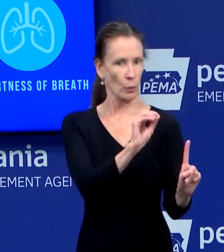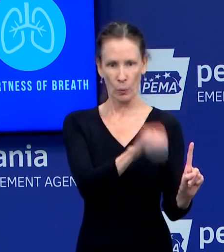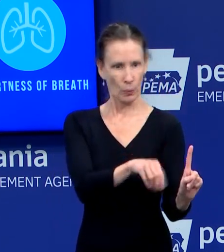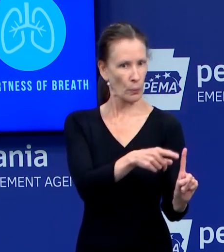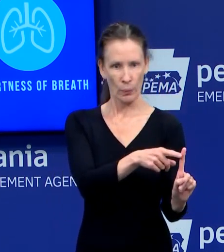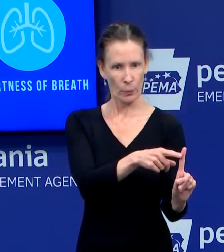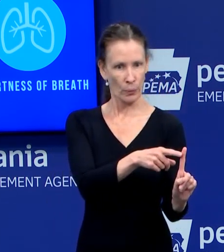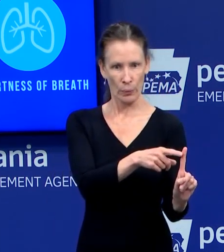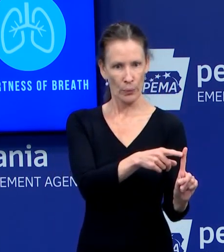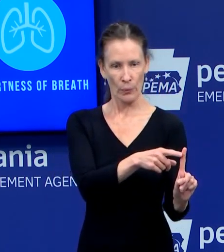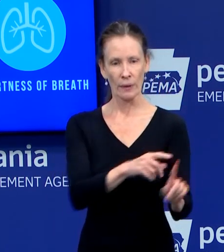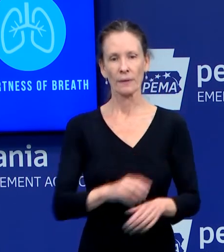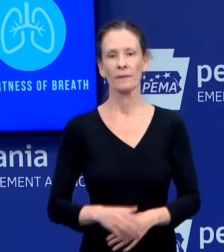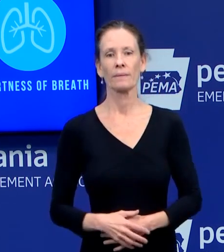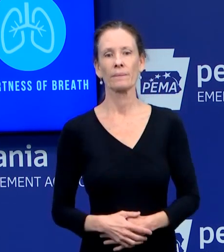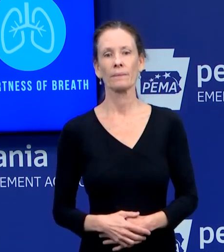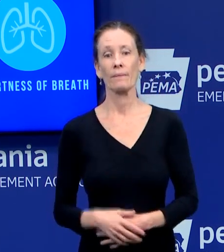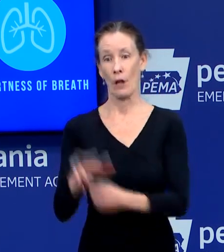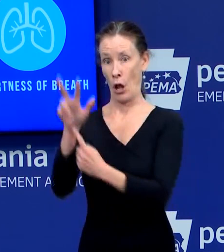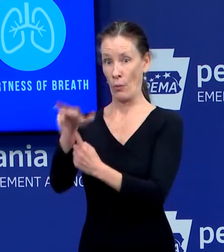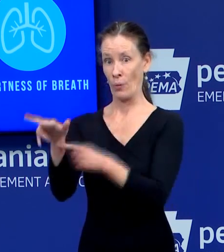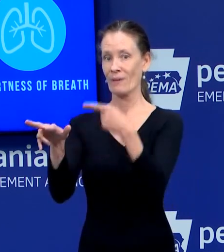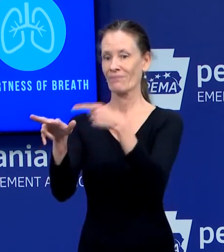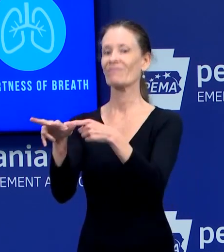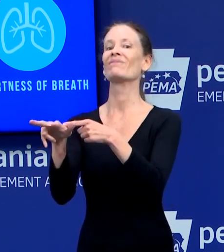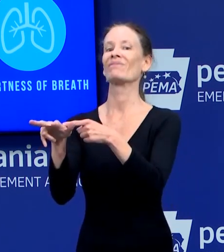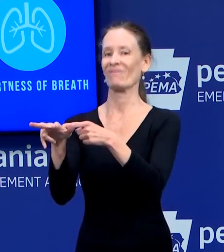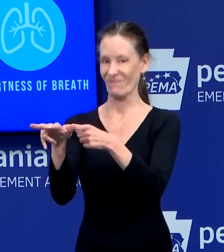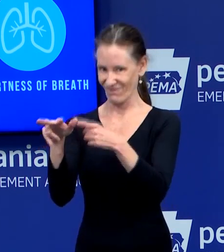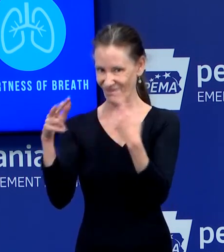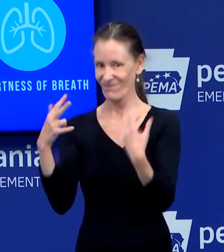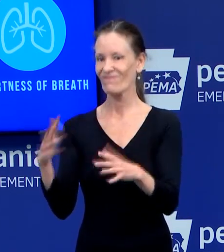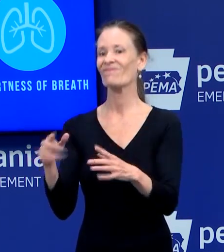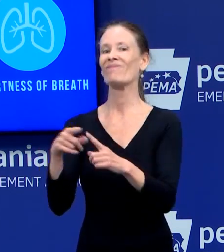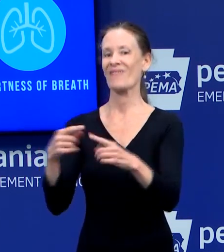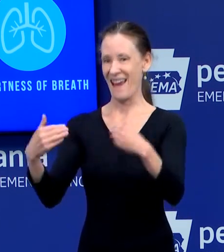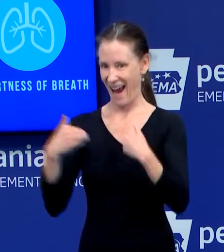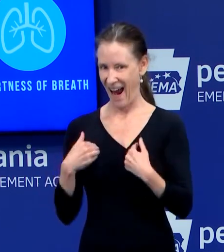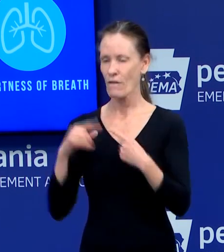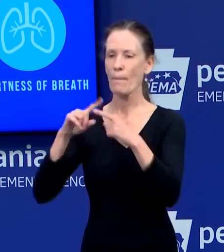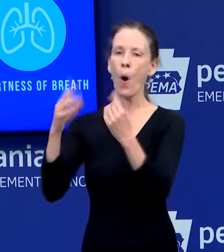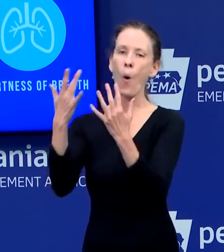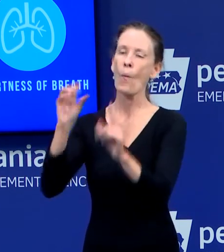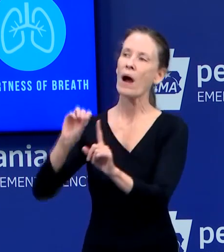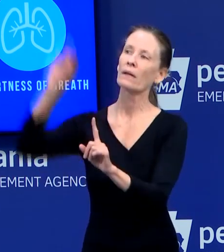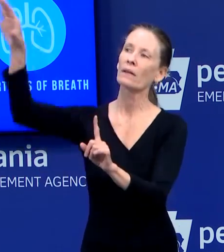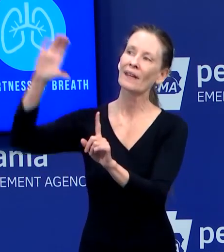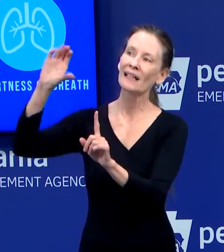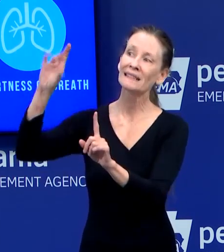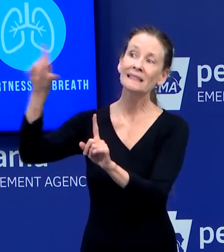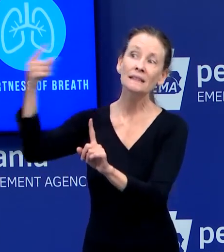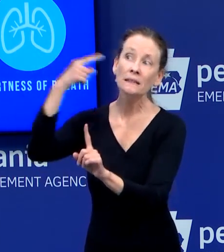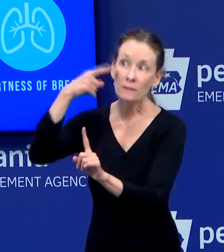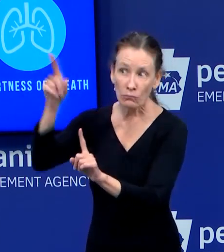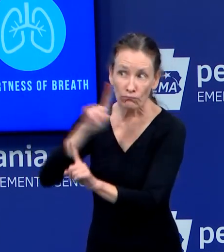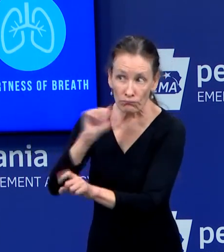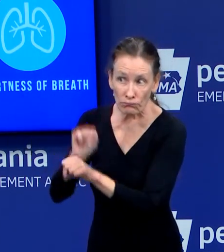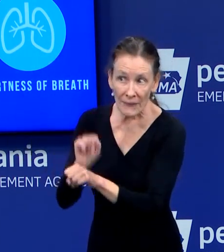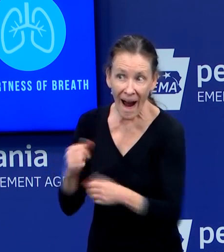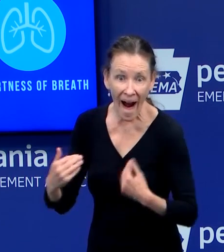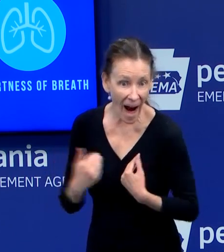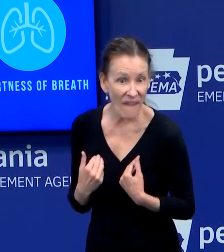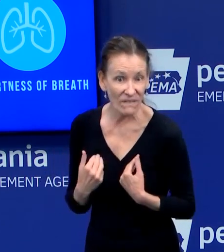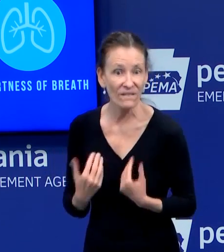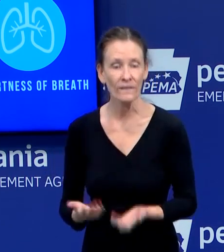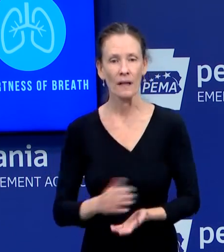positive tests. Six of these tests now have been confirmed by the CDC as positive. And